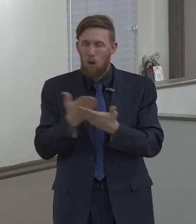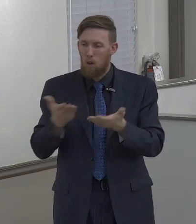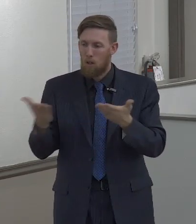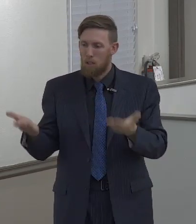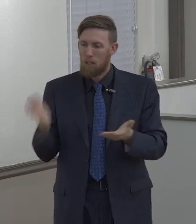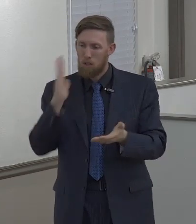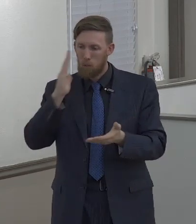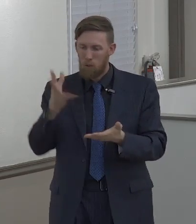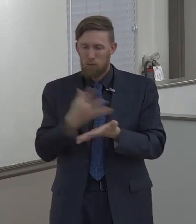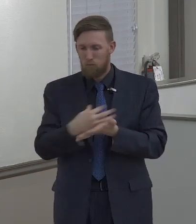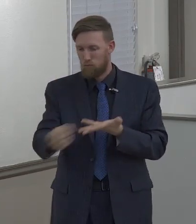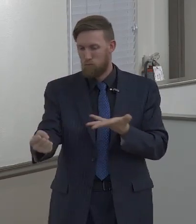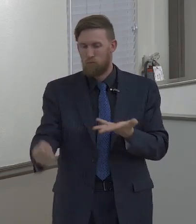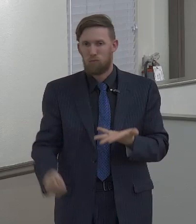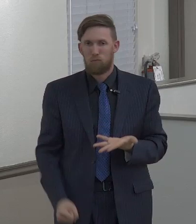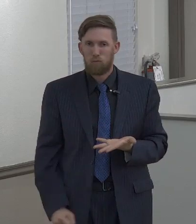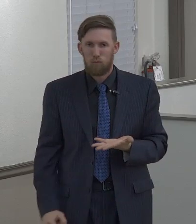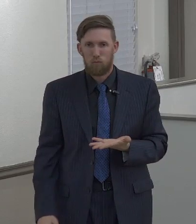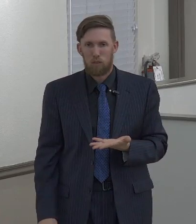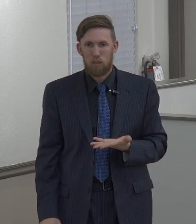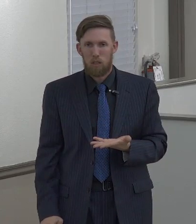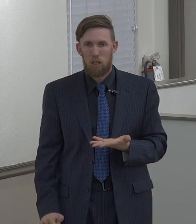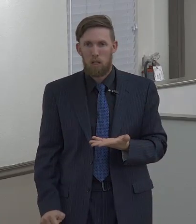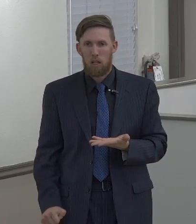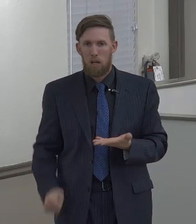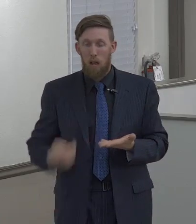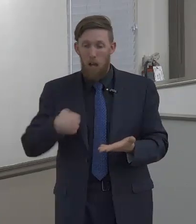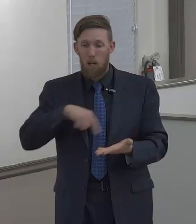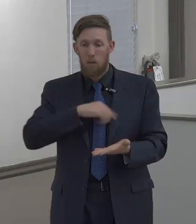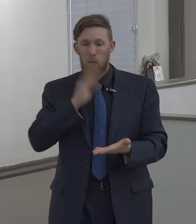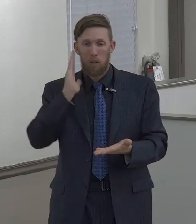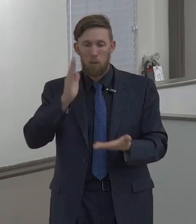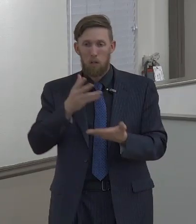then we're going to lose all of those things. Everything is going to come